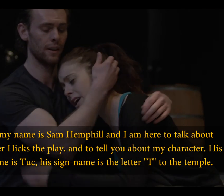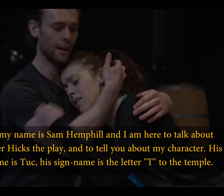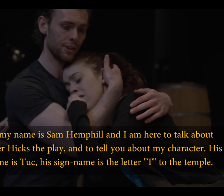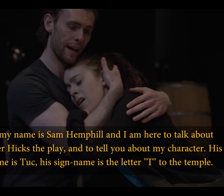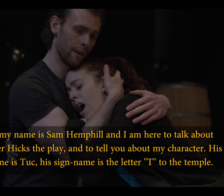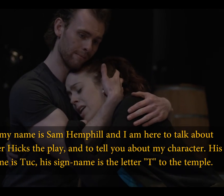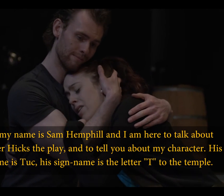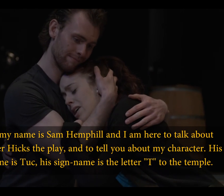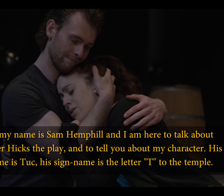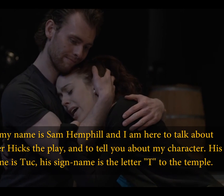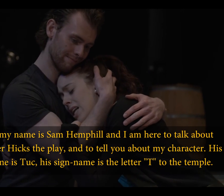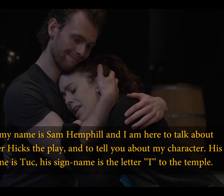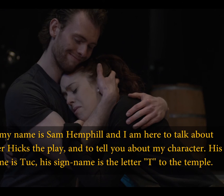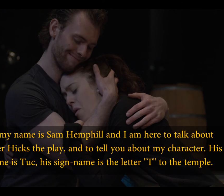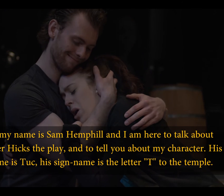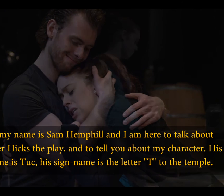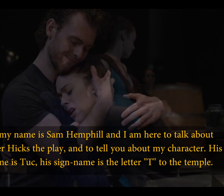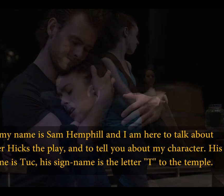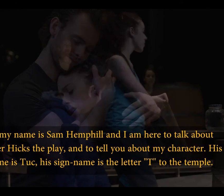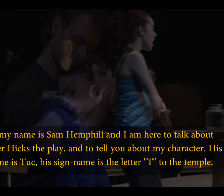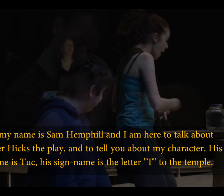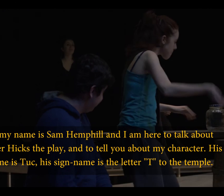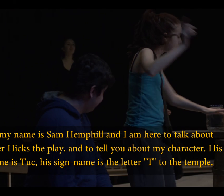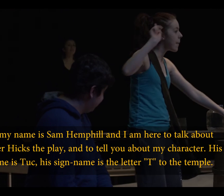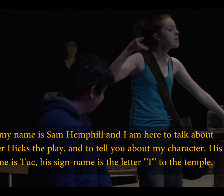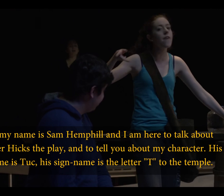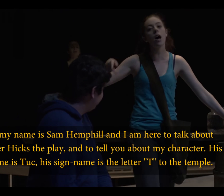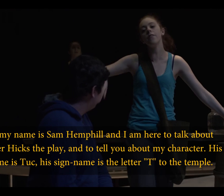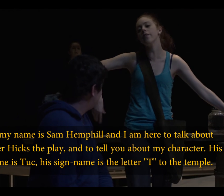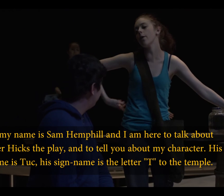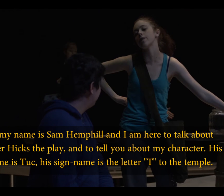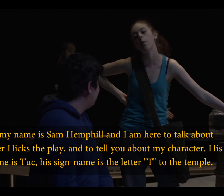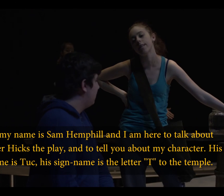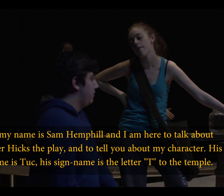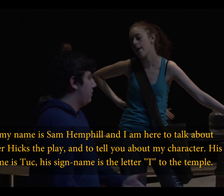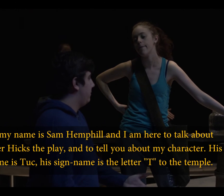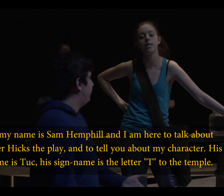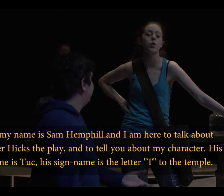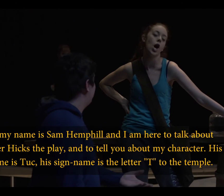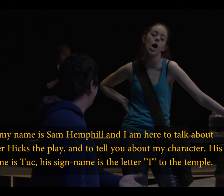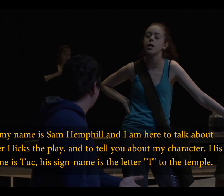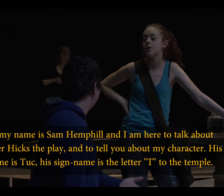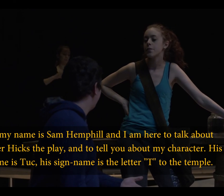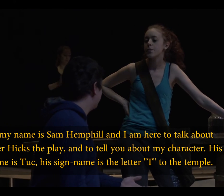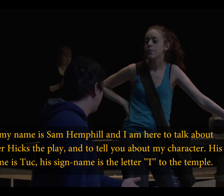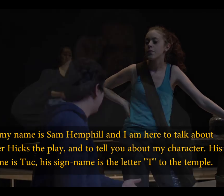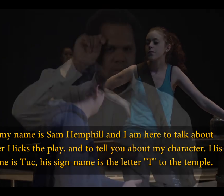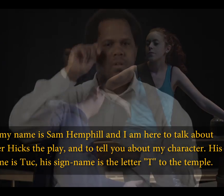about Mother Hicks to play and to tell you a little bit about my character and his name is Tuck, his